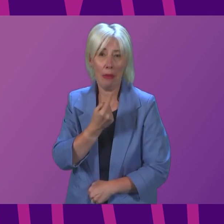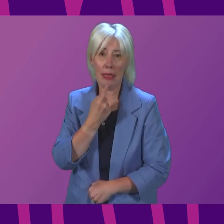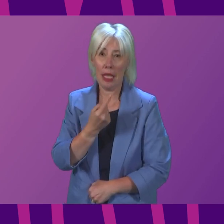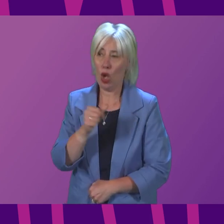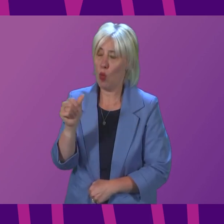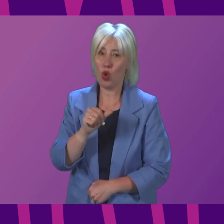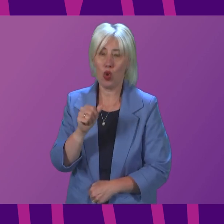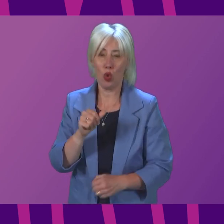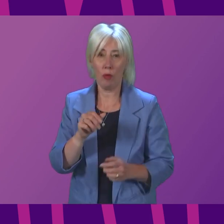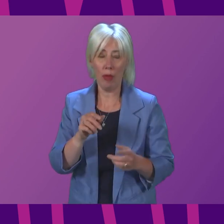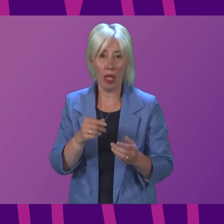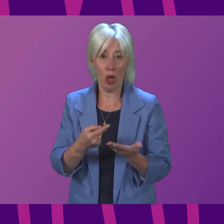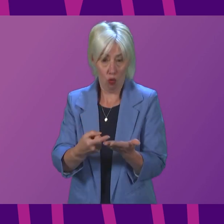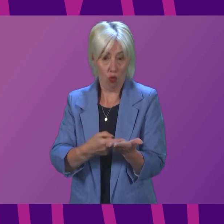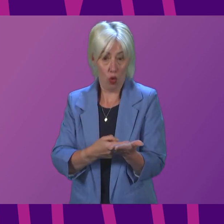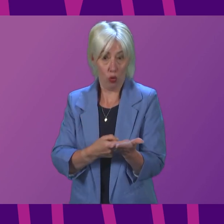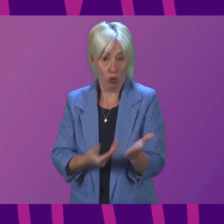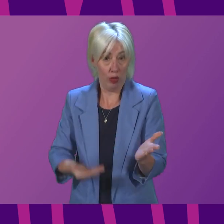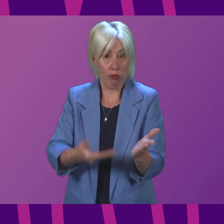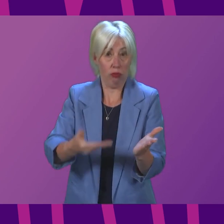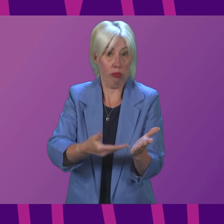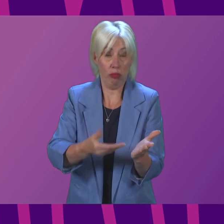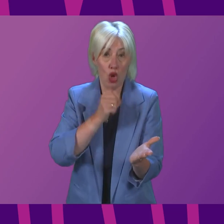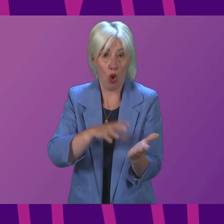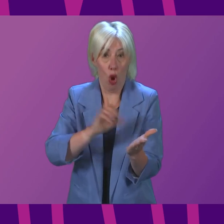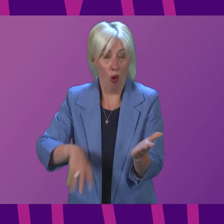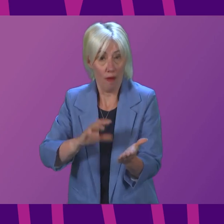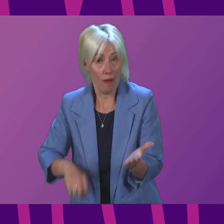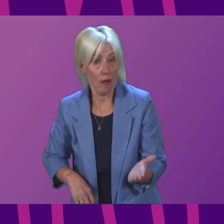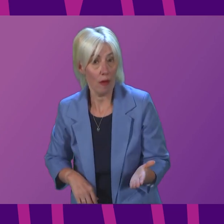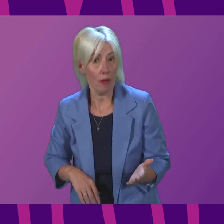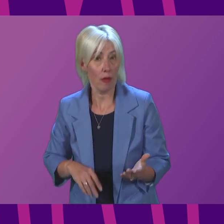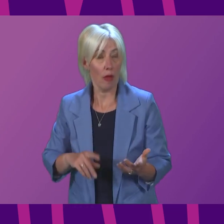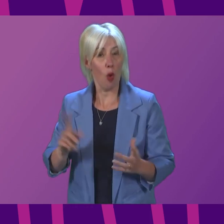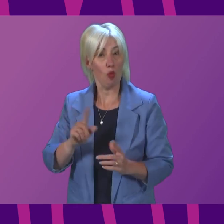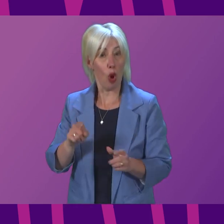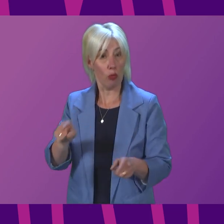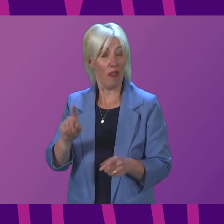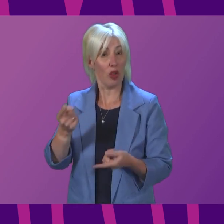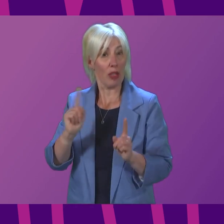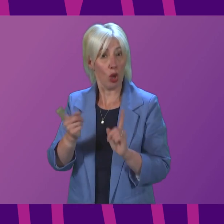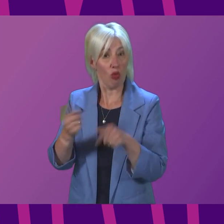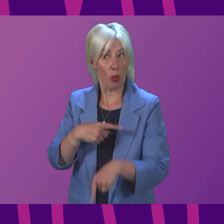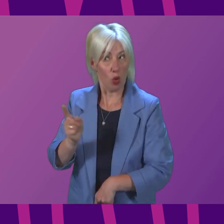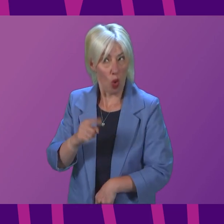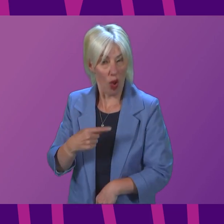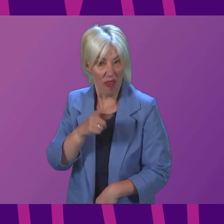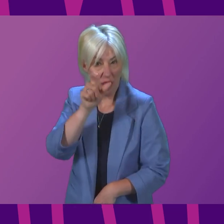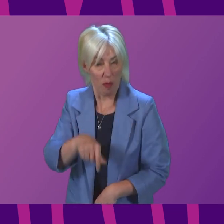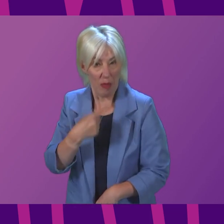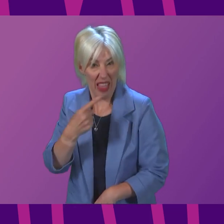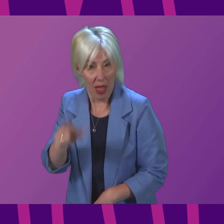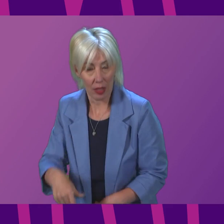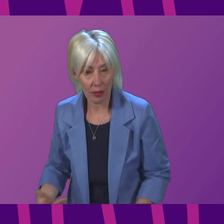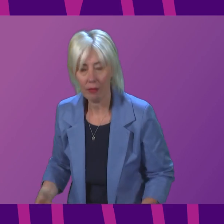increasing measures and restrictions rather than reducing them. How would the First Minister respond to such comments? First Minister. I